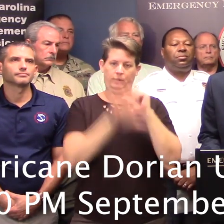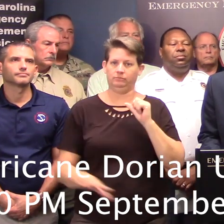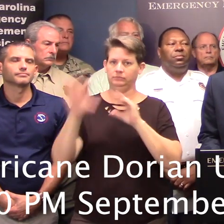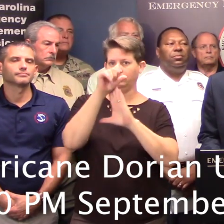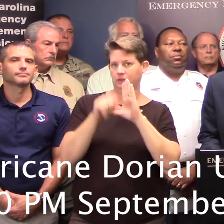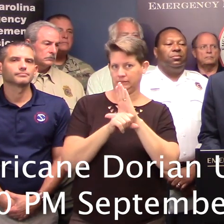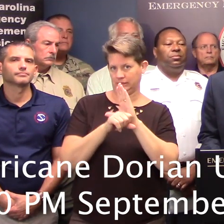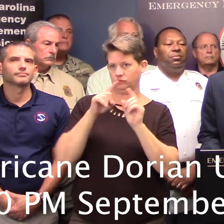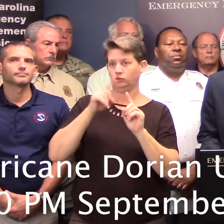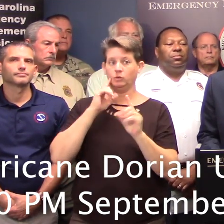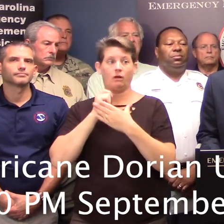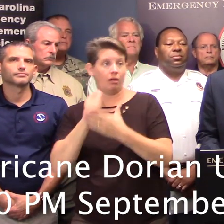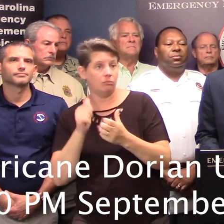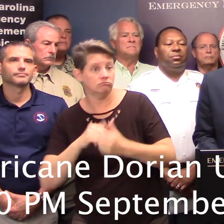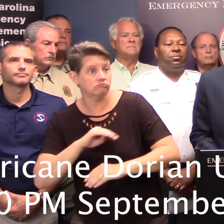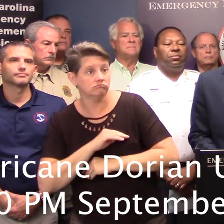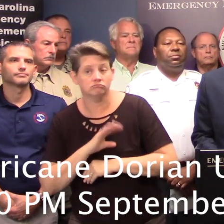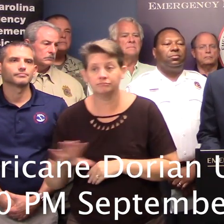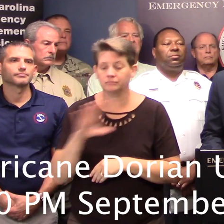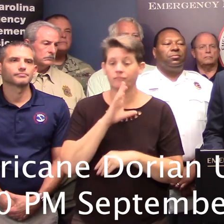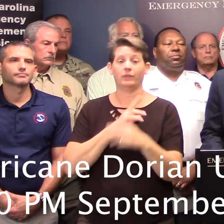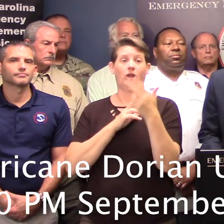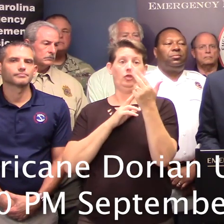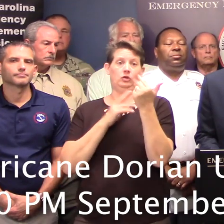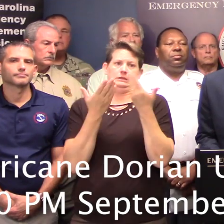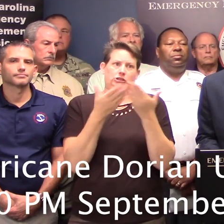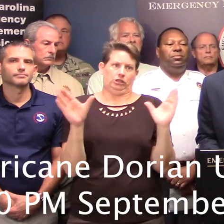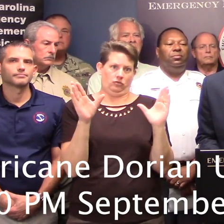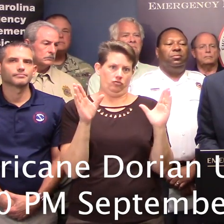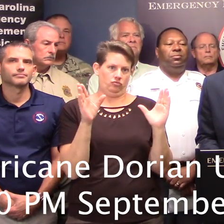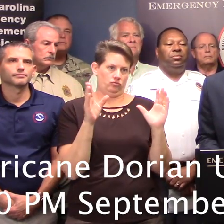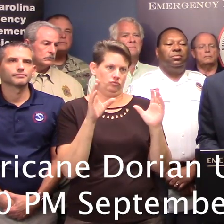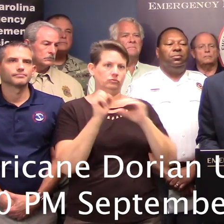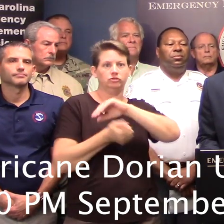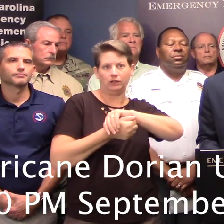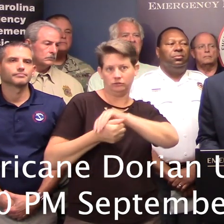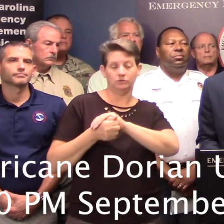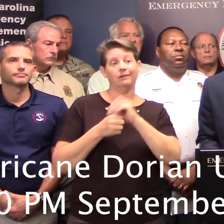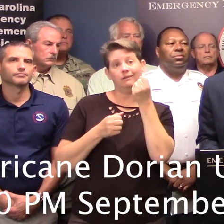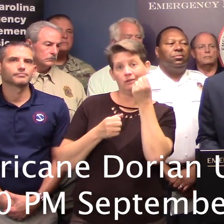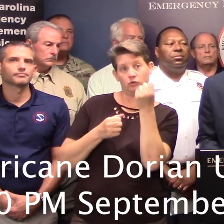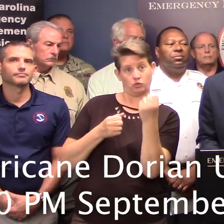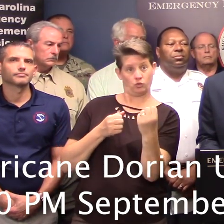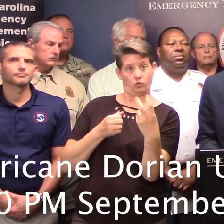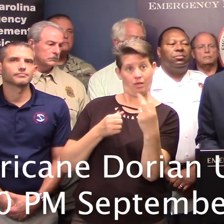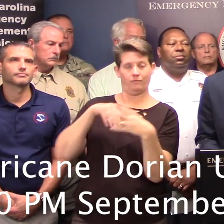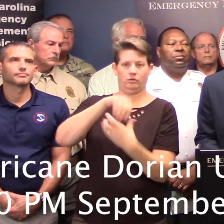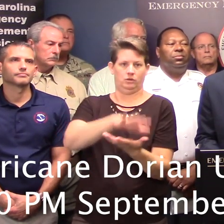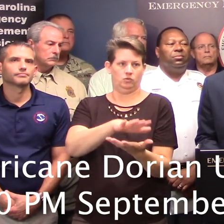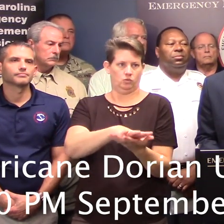to meet the needs of evacuees. This includes 13 general population shelters, of which 12 are utilizing schools.